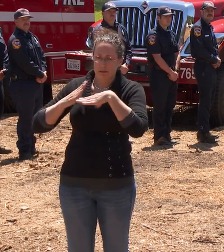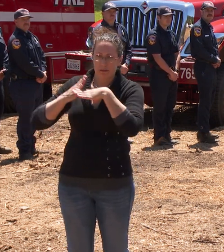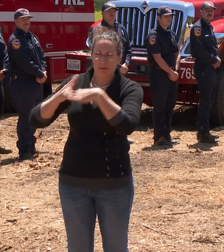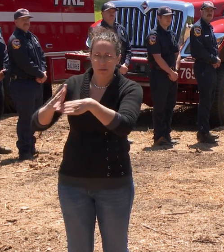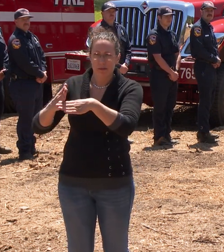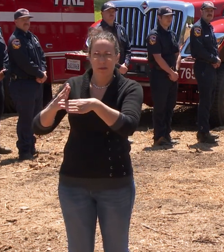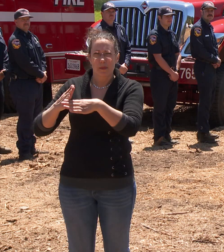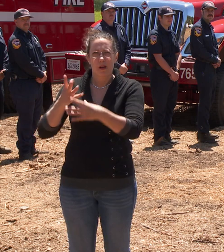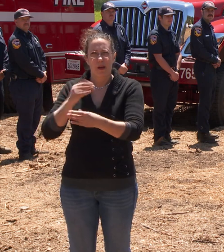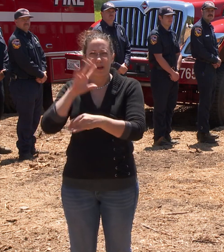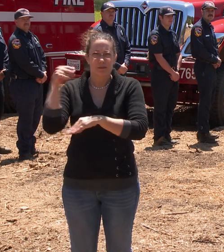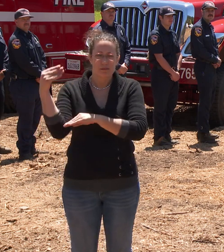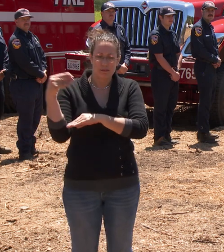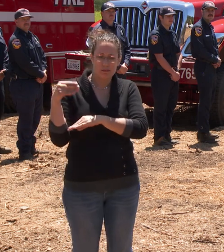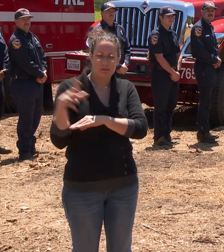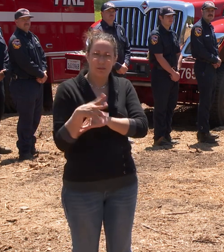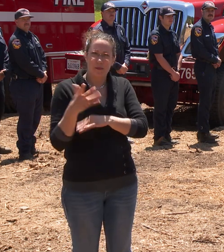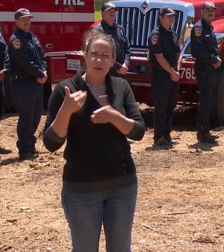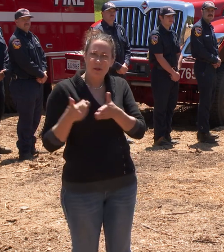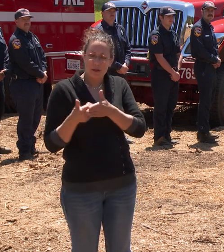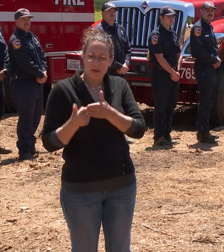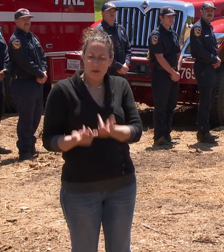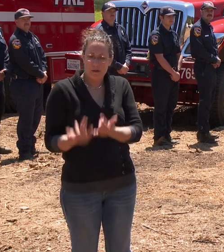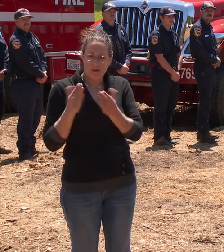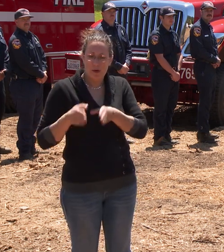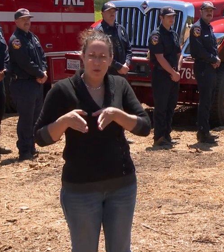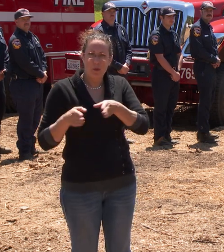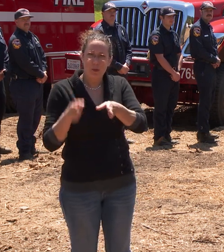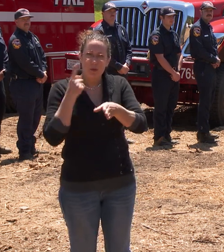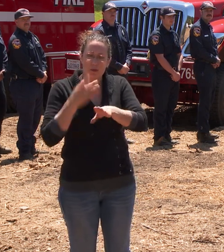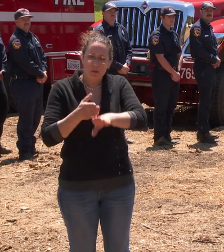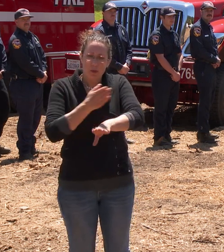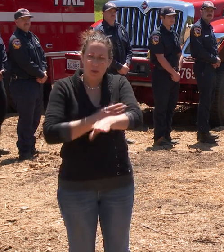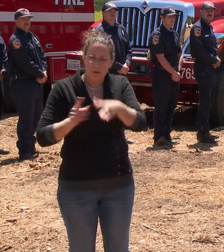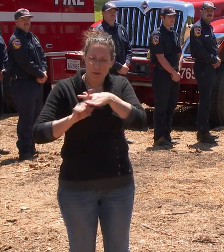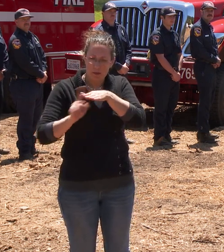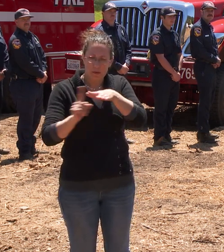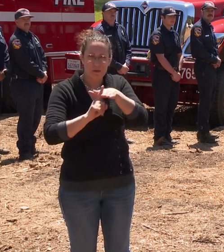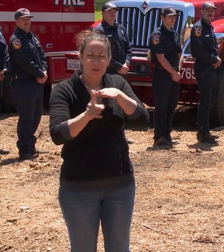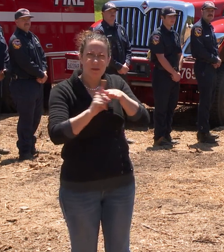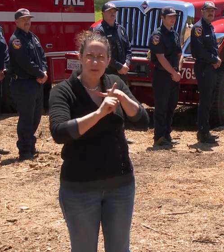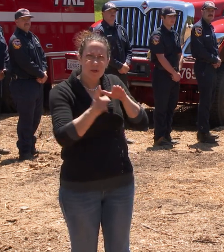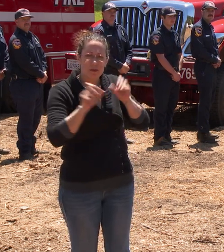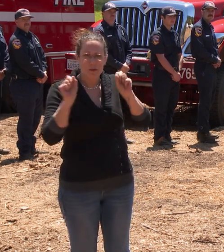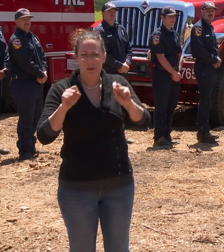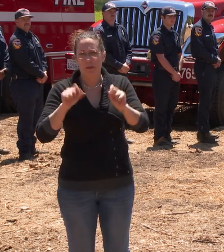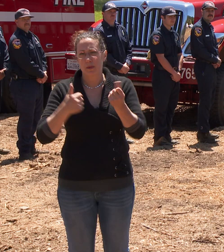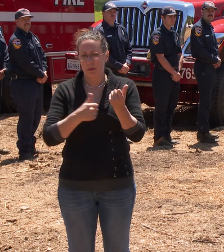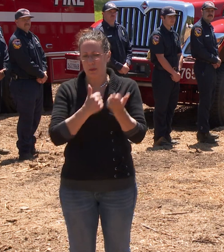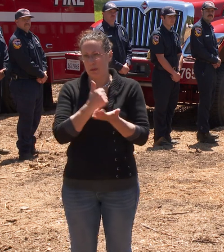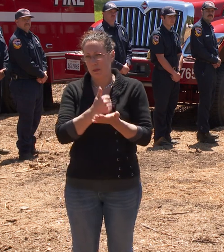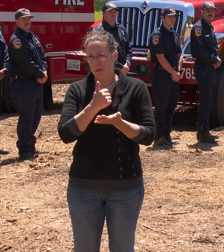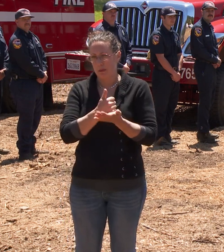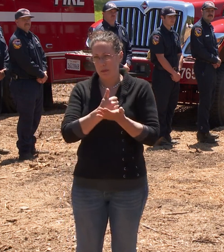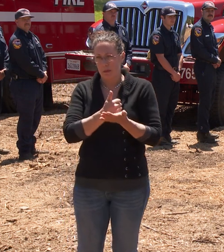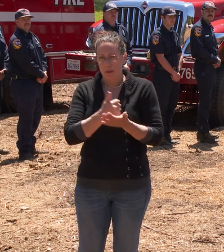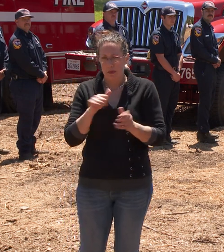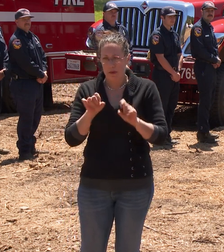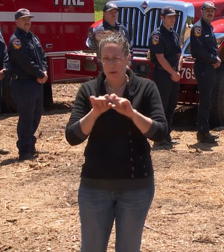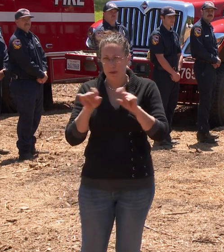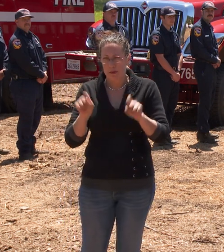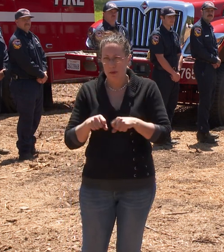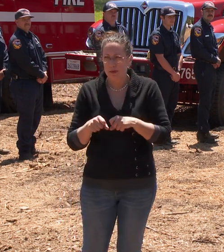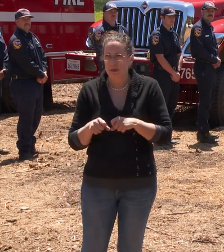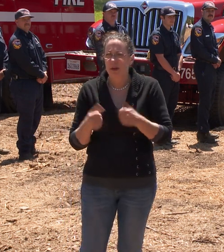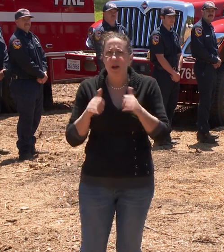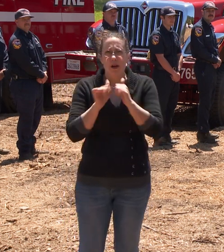enhancing shaded fuel breaks along fire roads to improve evacuation and agency response capabilities. We've accomplished this by